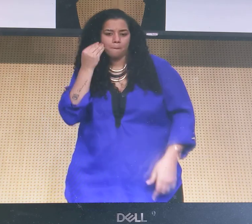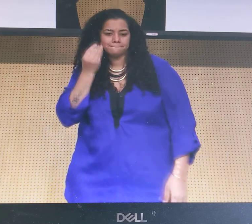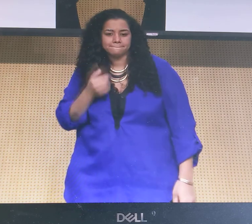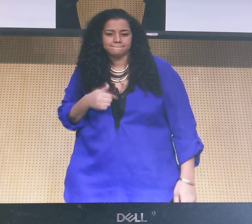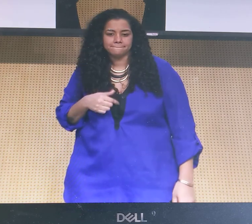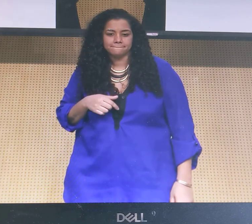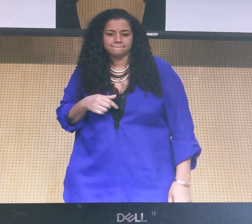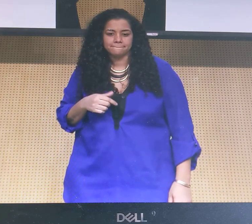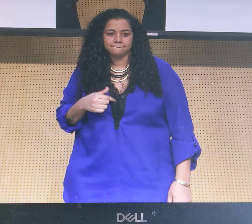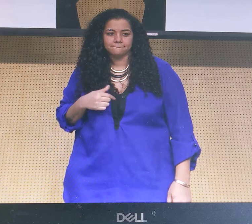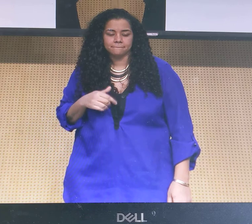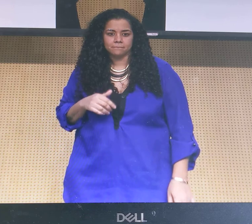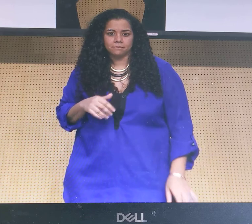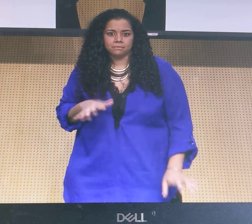First, she told me, you got to come home.